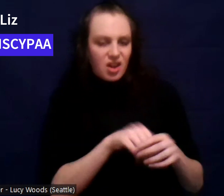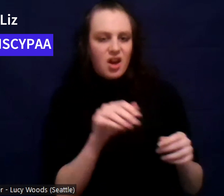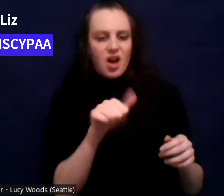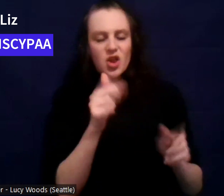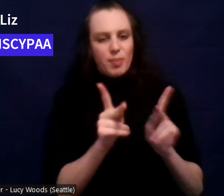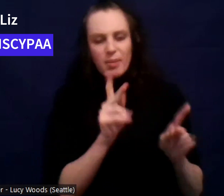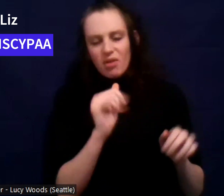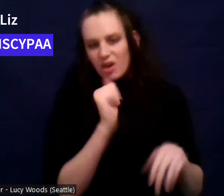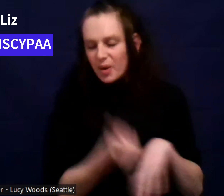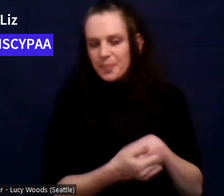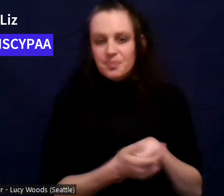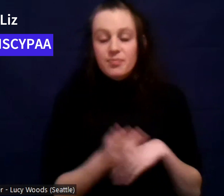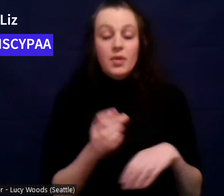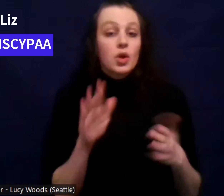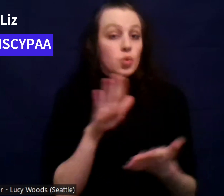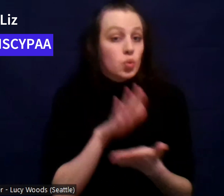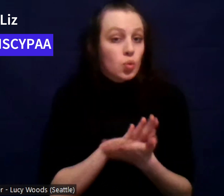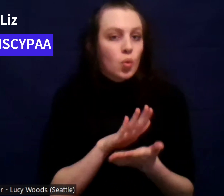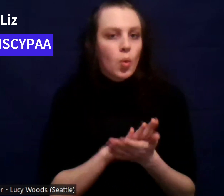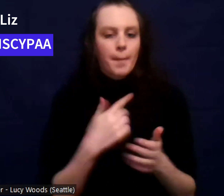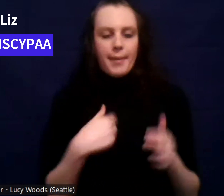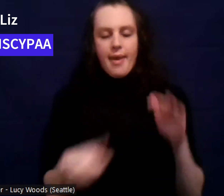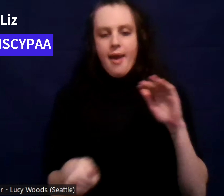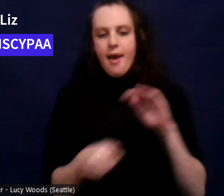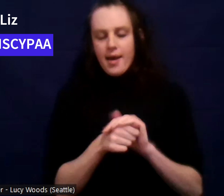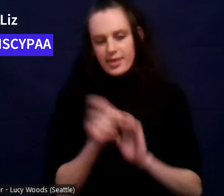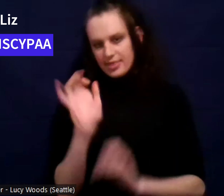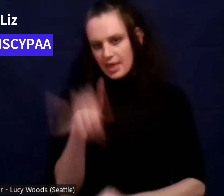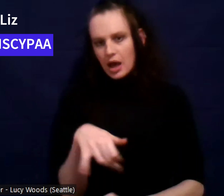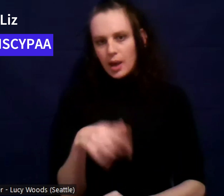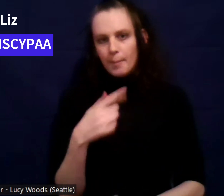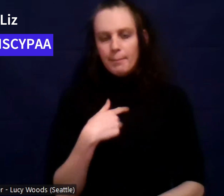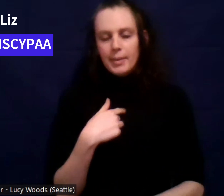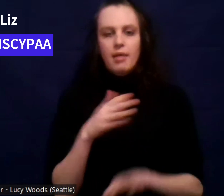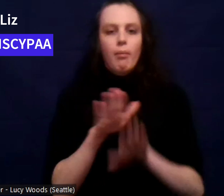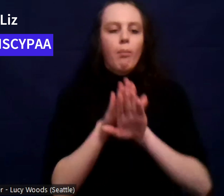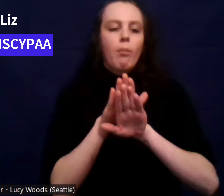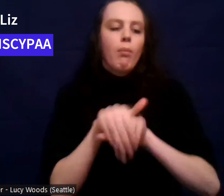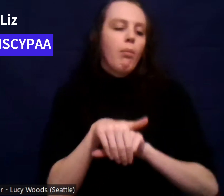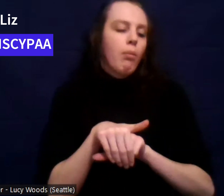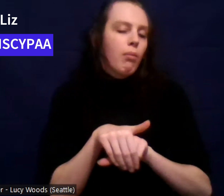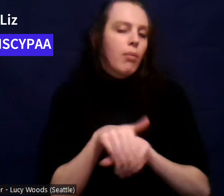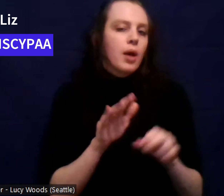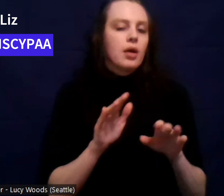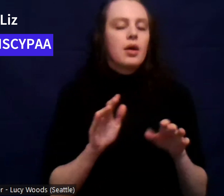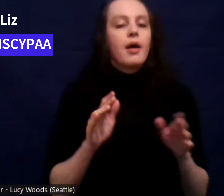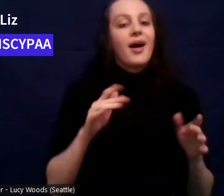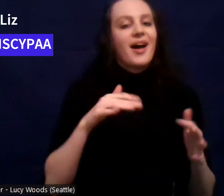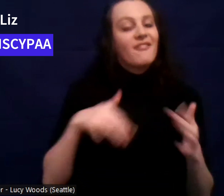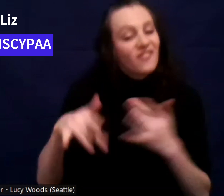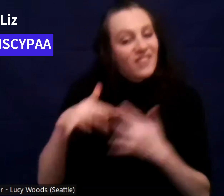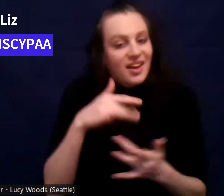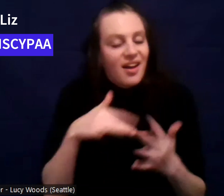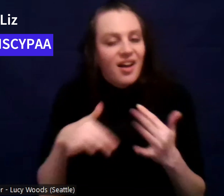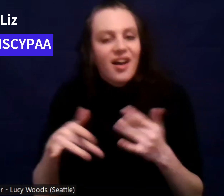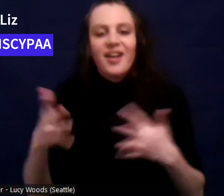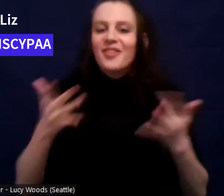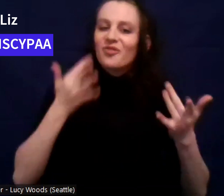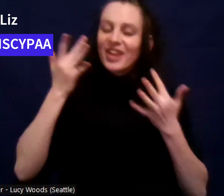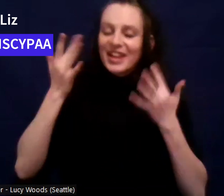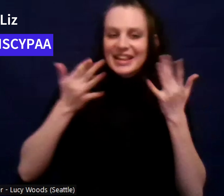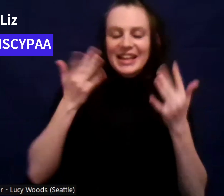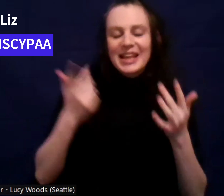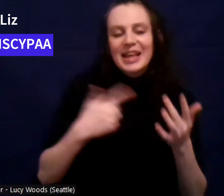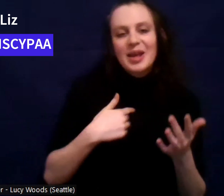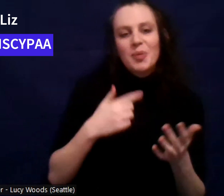I put on like a, I guess a different person. was like outgoing. I had a lot of friends. I was good in